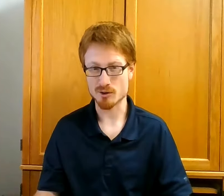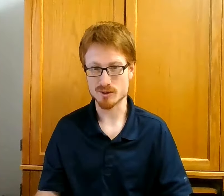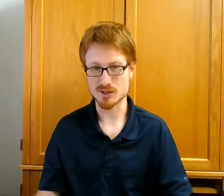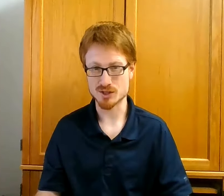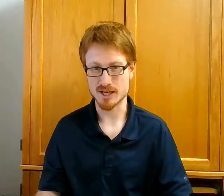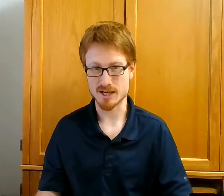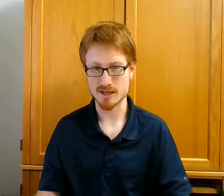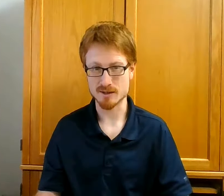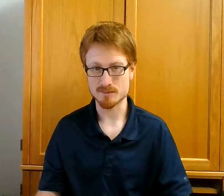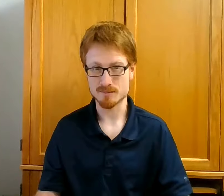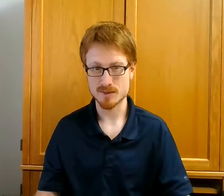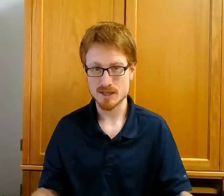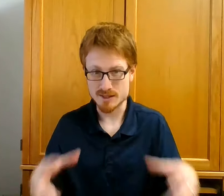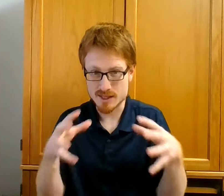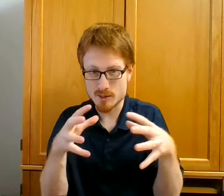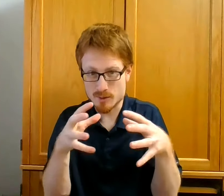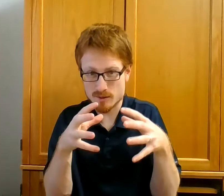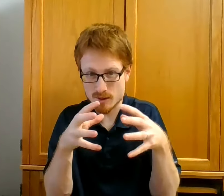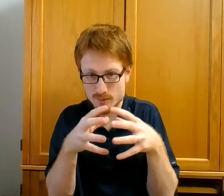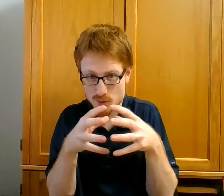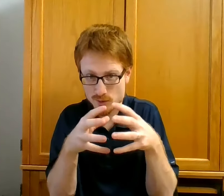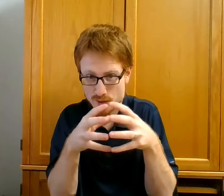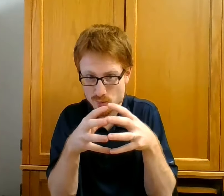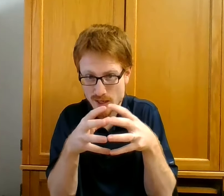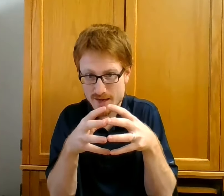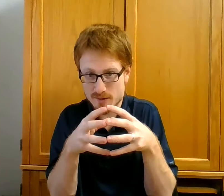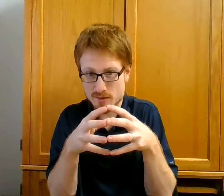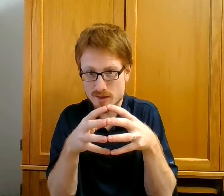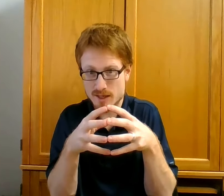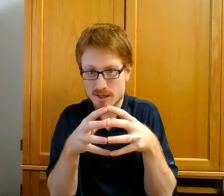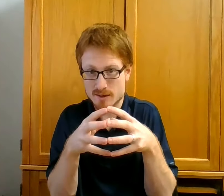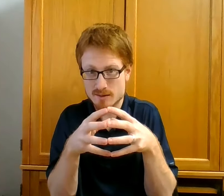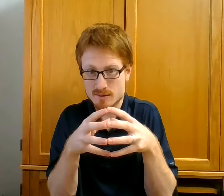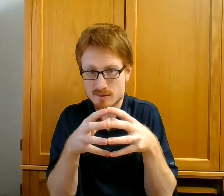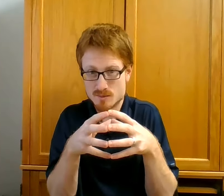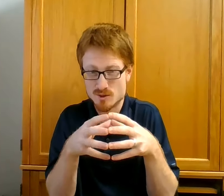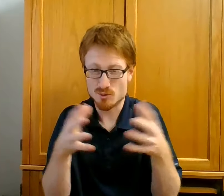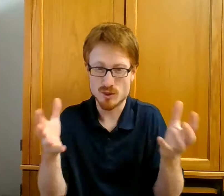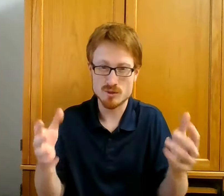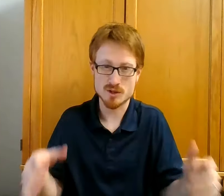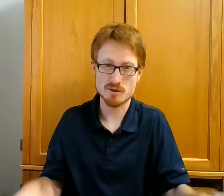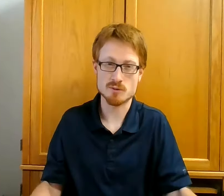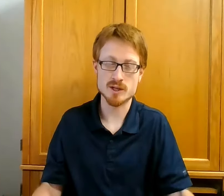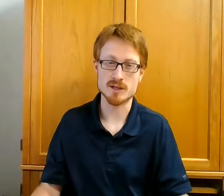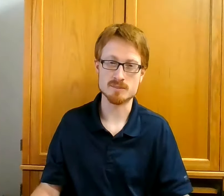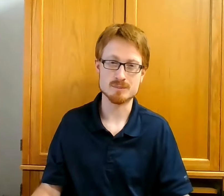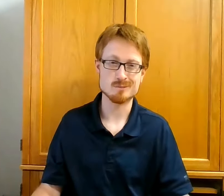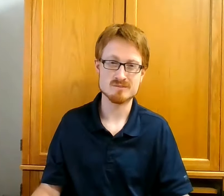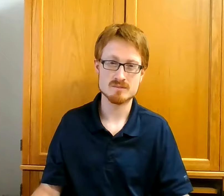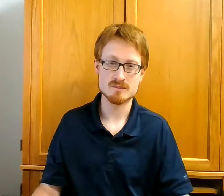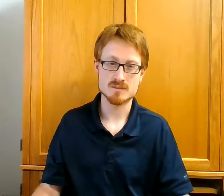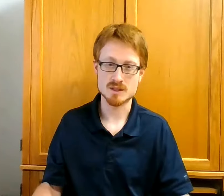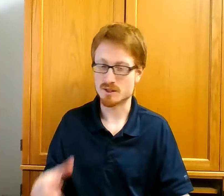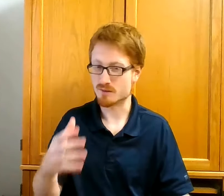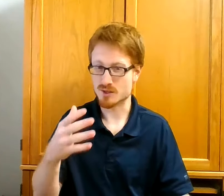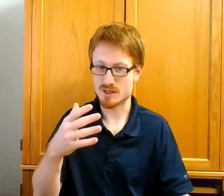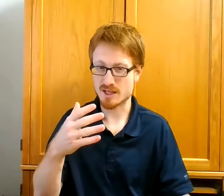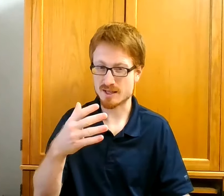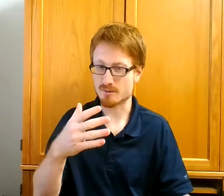Christianity? To keep it a purely private thing? Do we use our freedom to live just like the